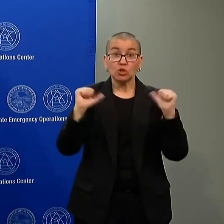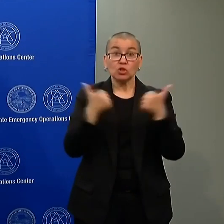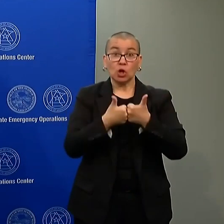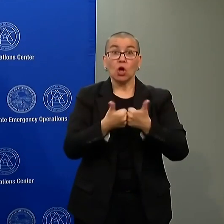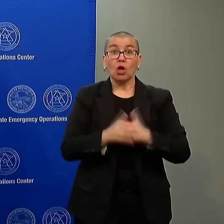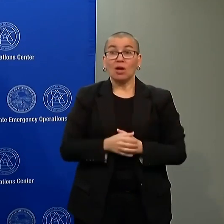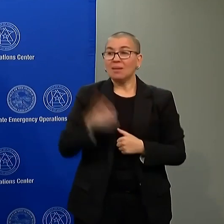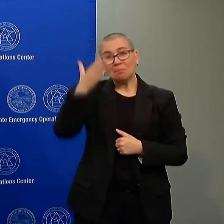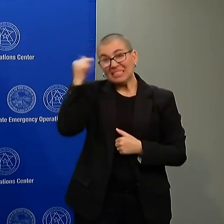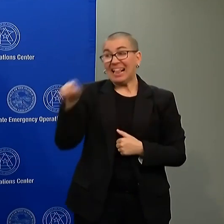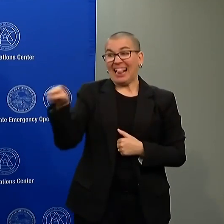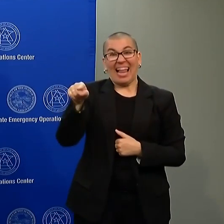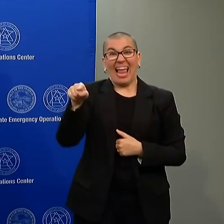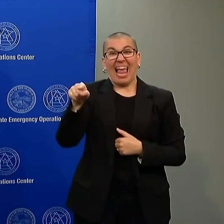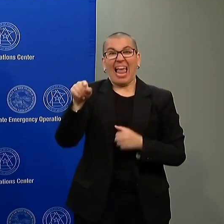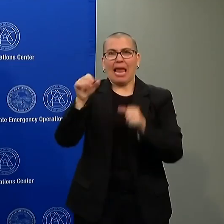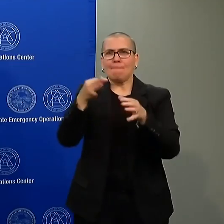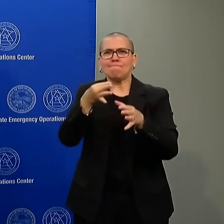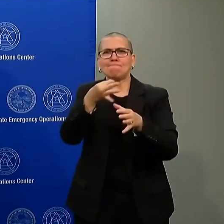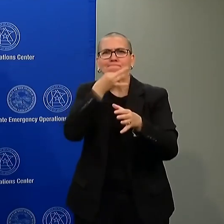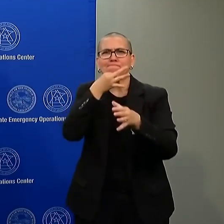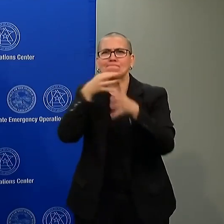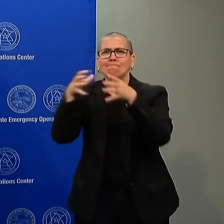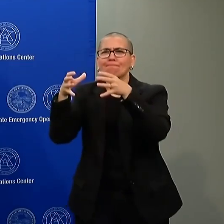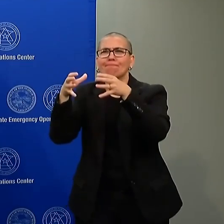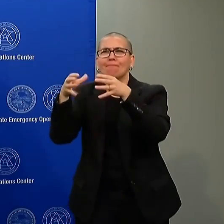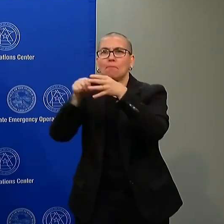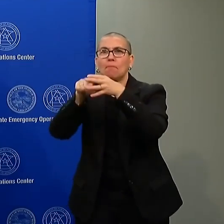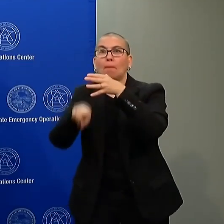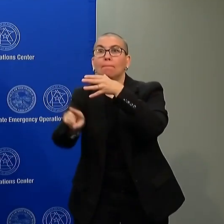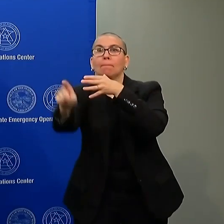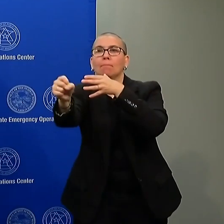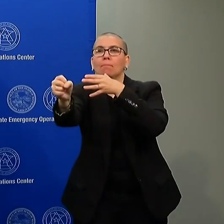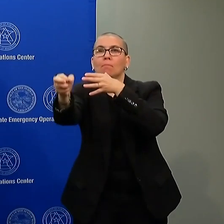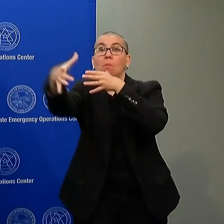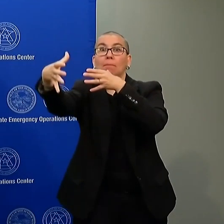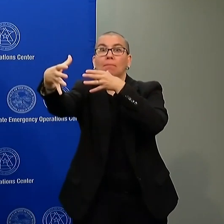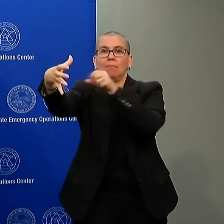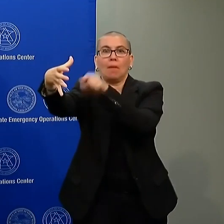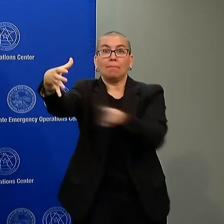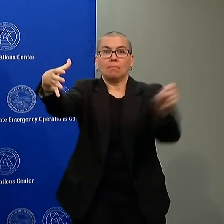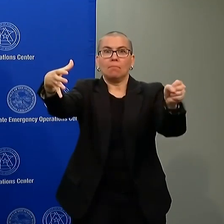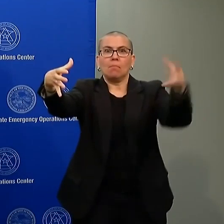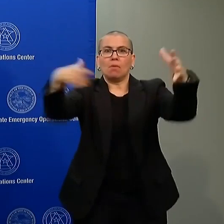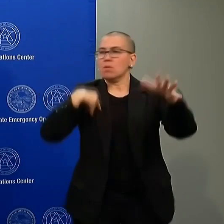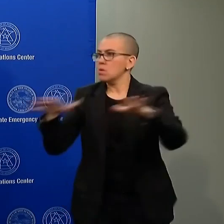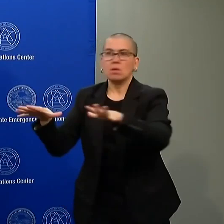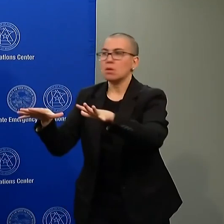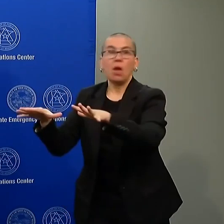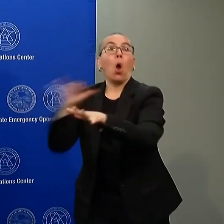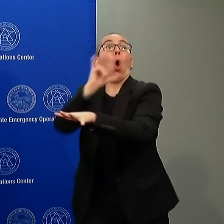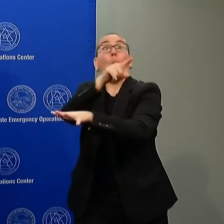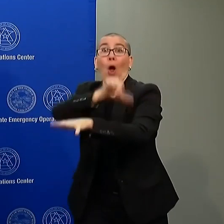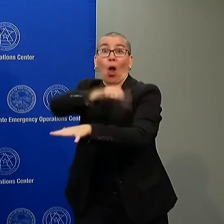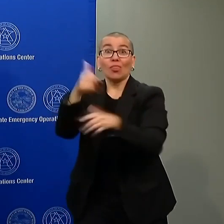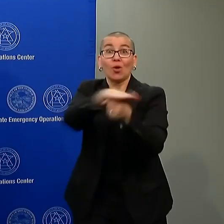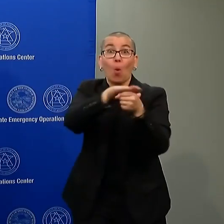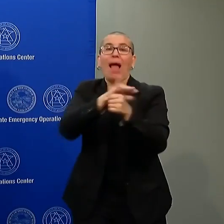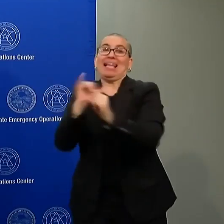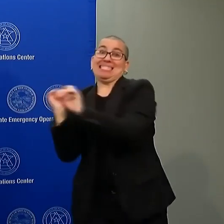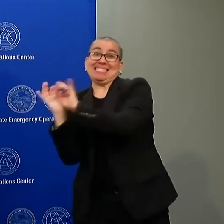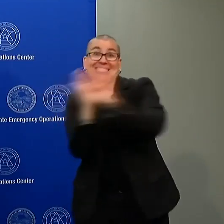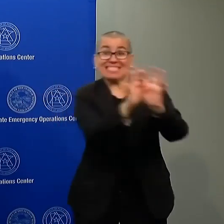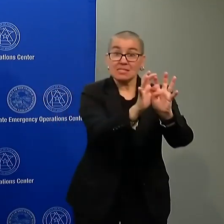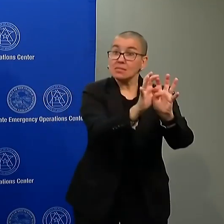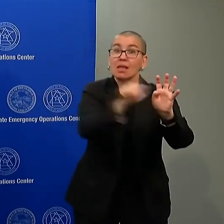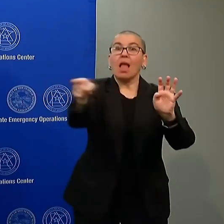They will do that. No matter how many people we have on the ground with where they were at, our goal is to decimate that force as